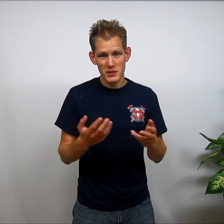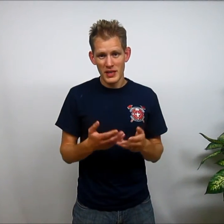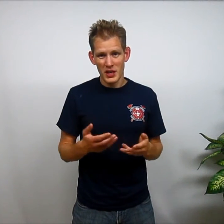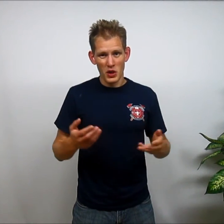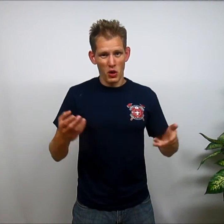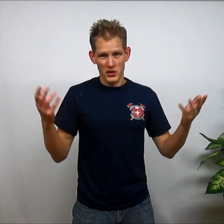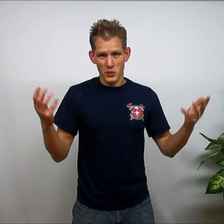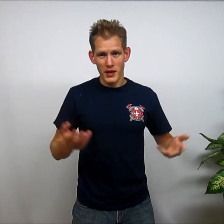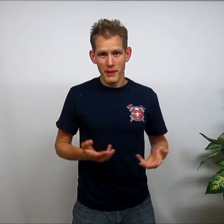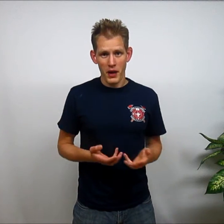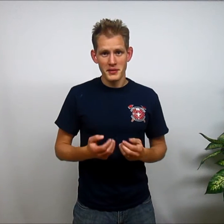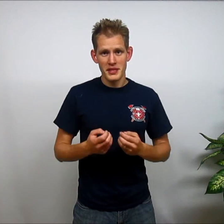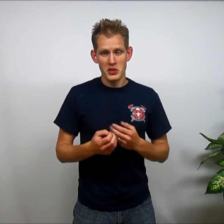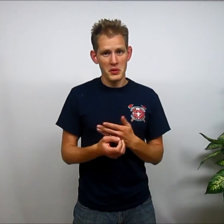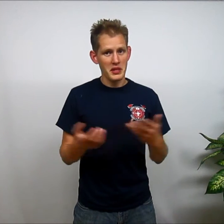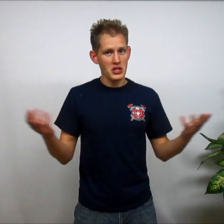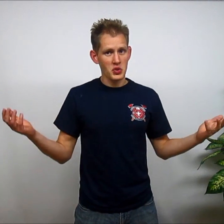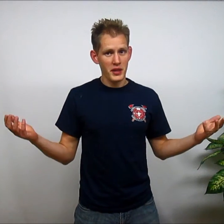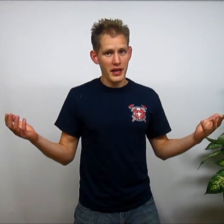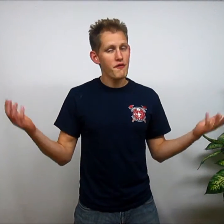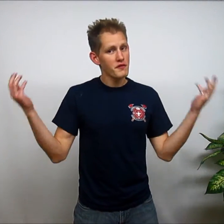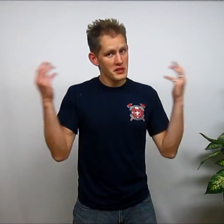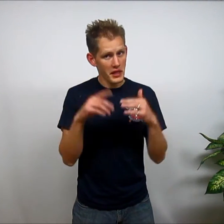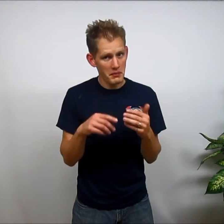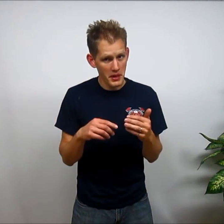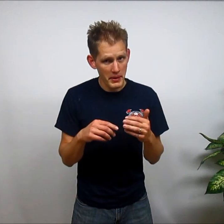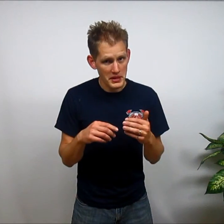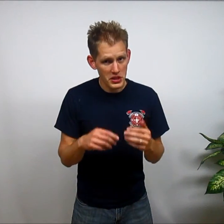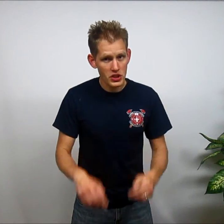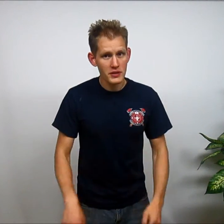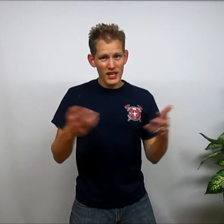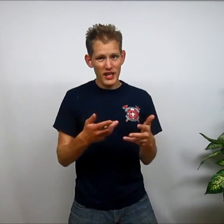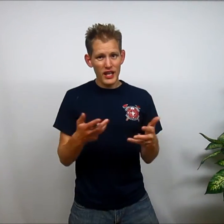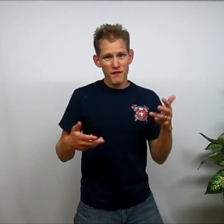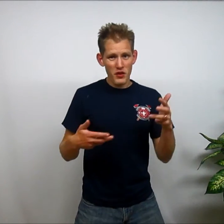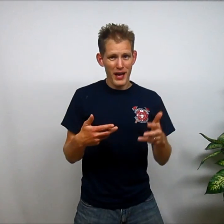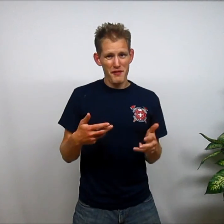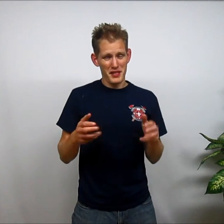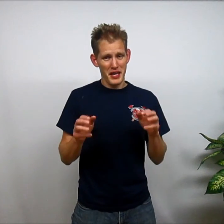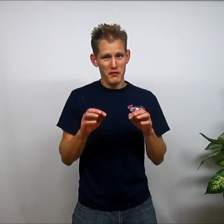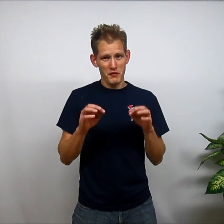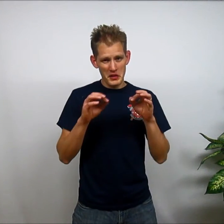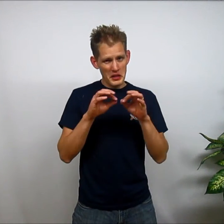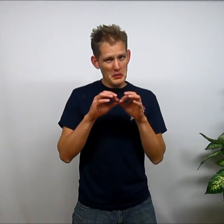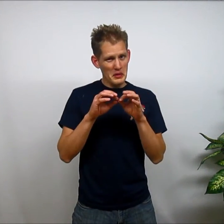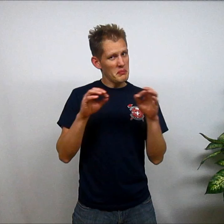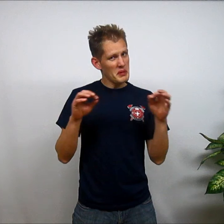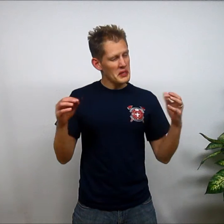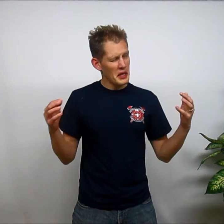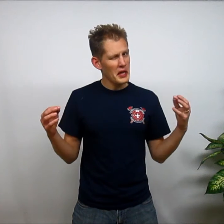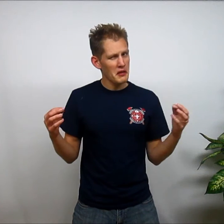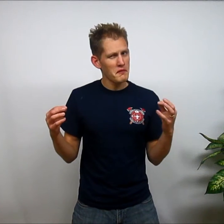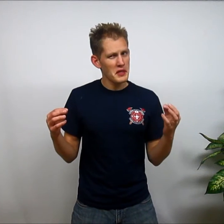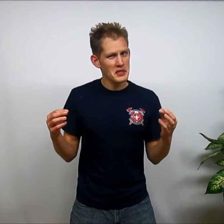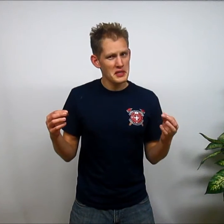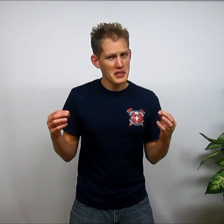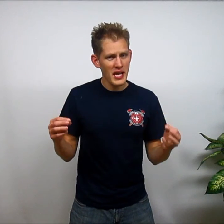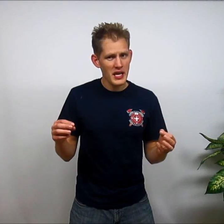over 20 pounds, and to really enjoy life, send me a message. If you have a lot of really, really mean negative things to say,